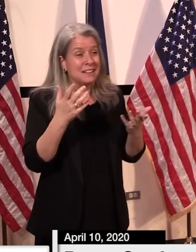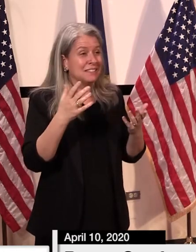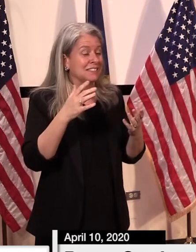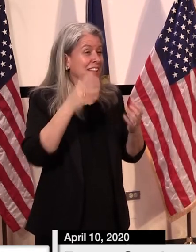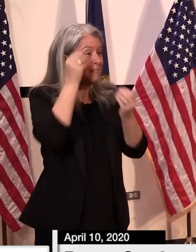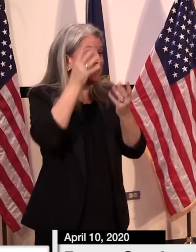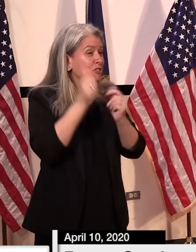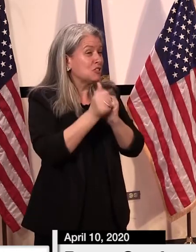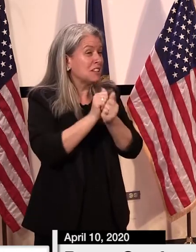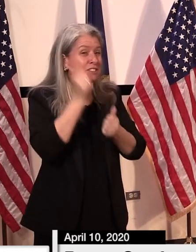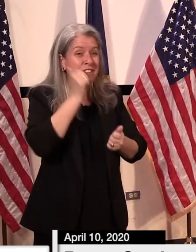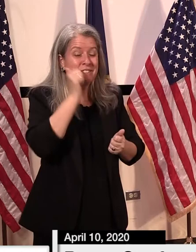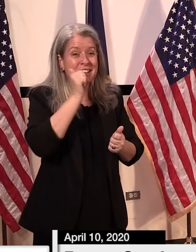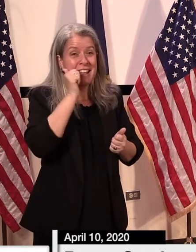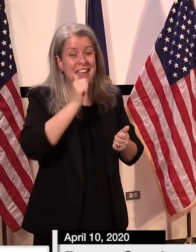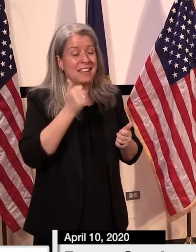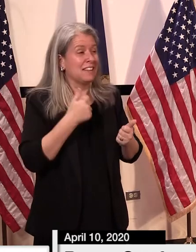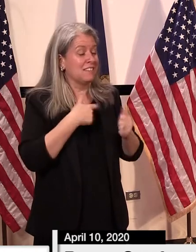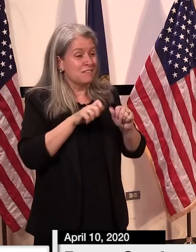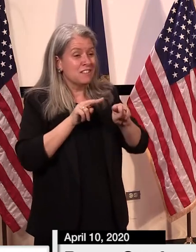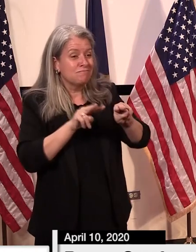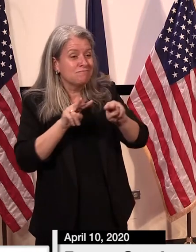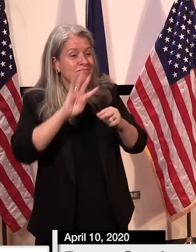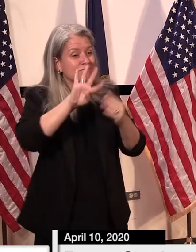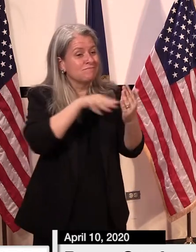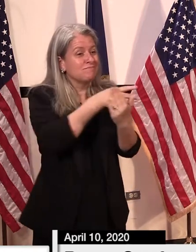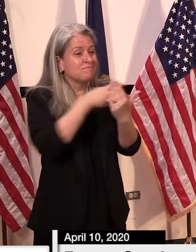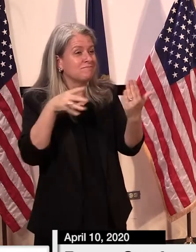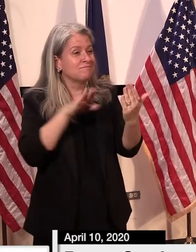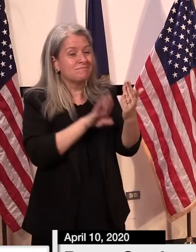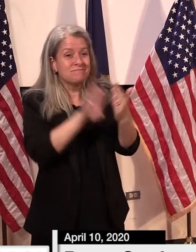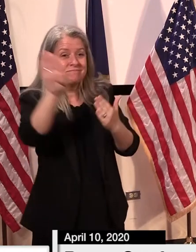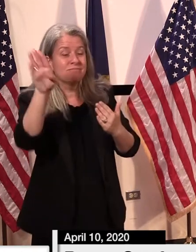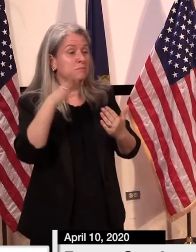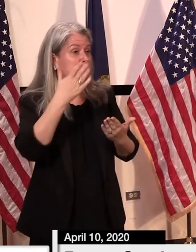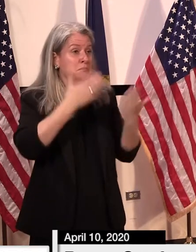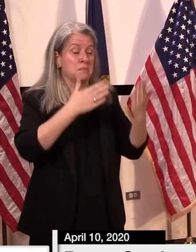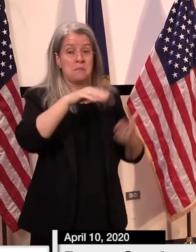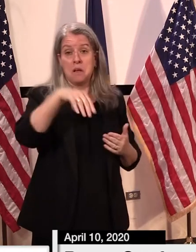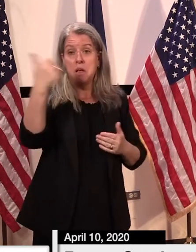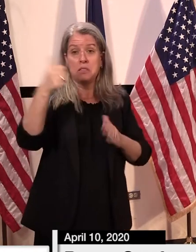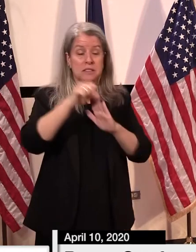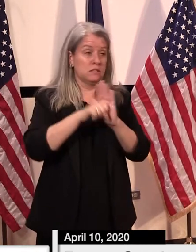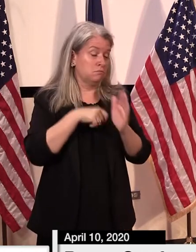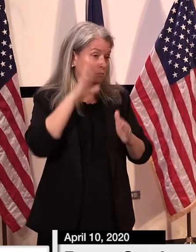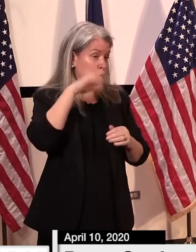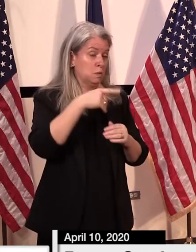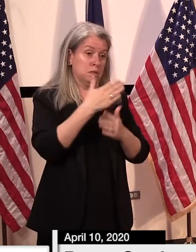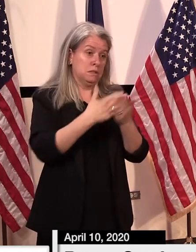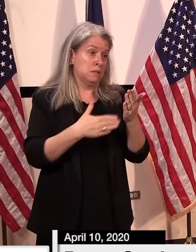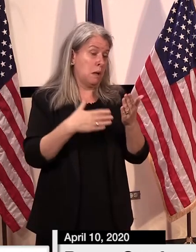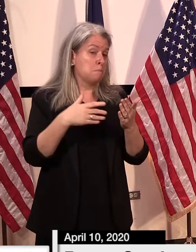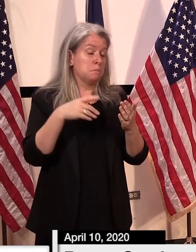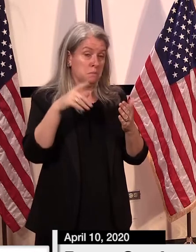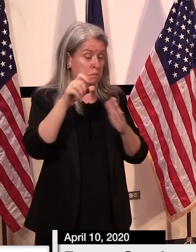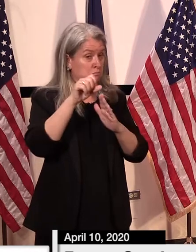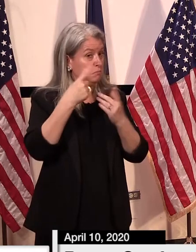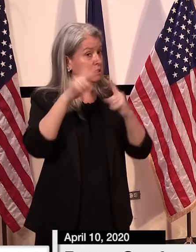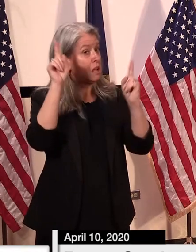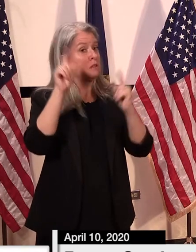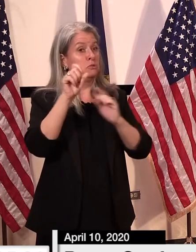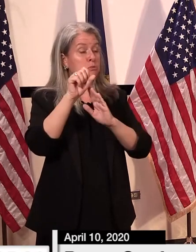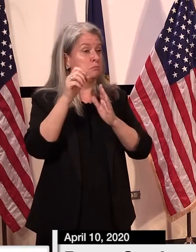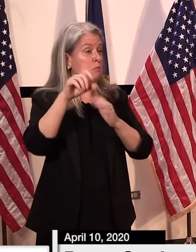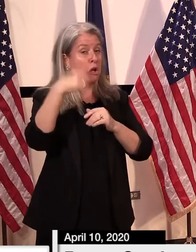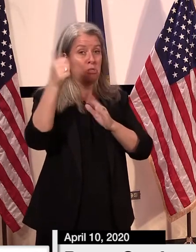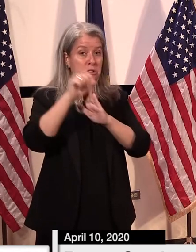data uh the modeling and uh what we see i mean if if other states are i'm seeing some some success stories in other